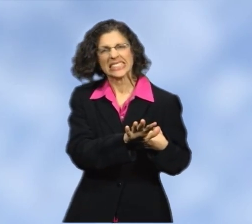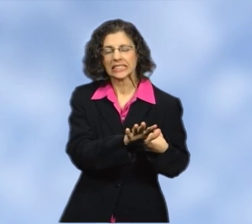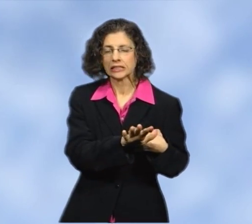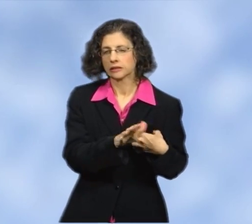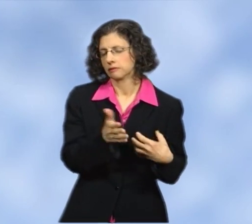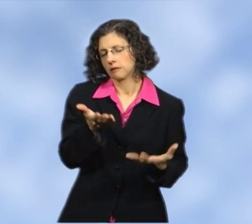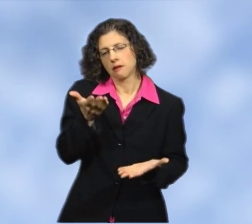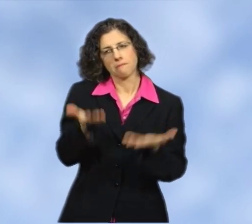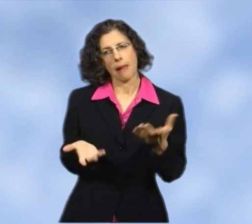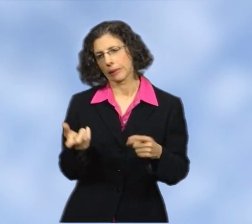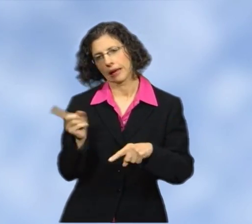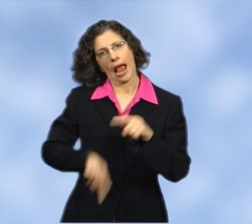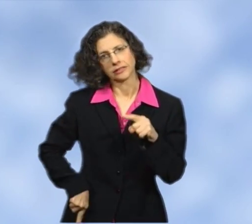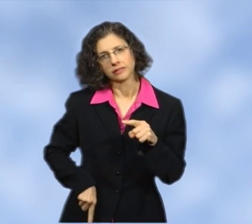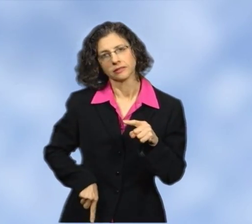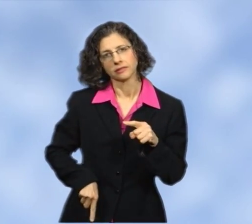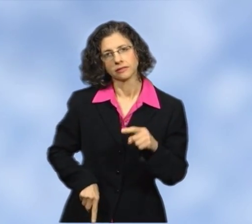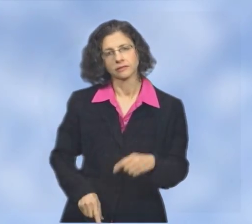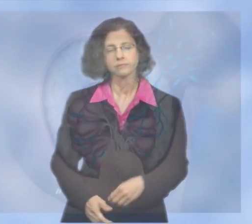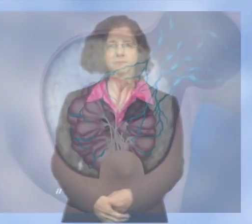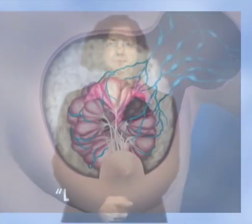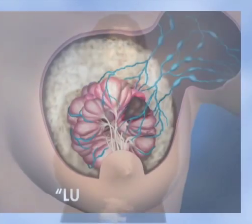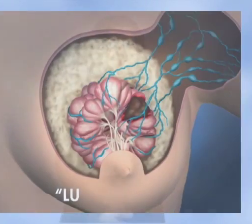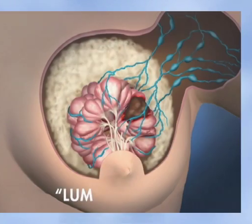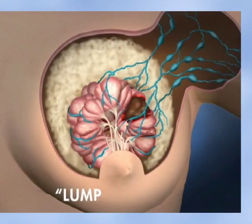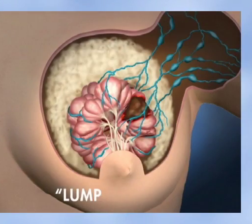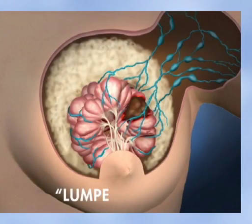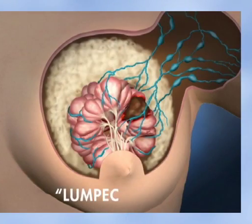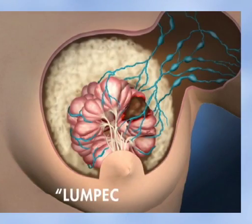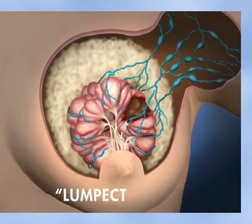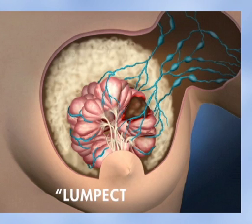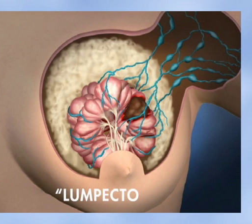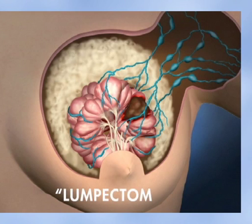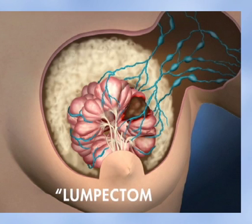be an option. Thank Thank you.